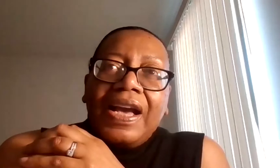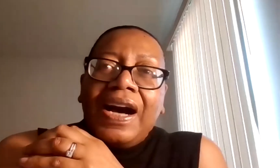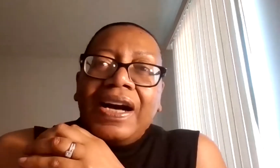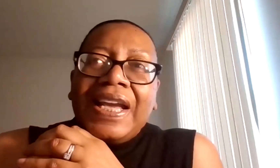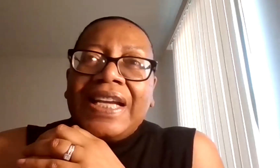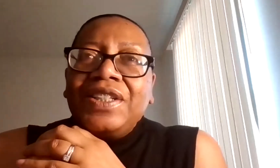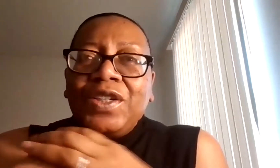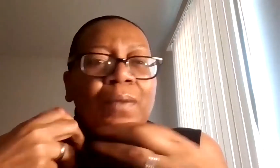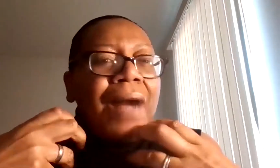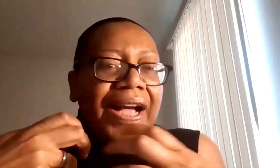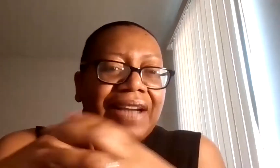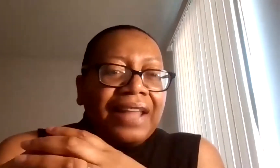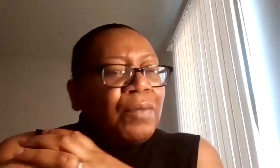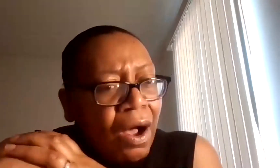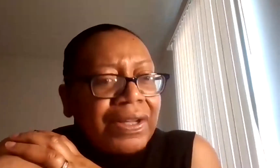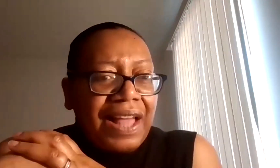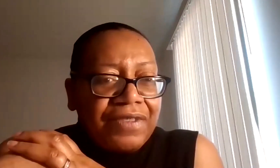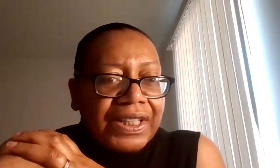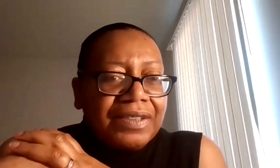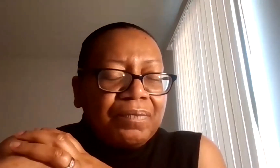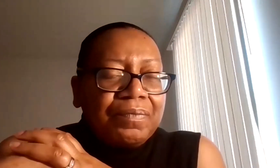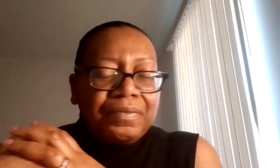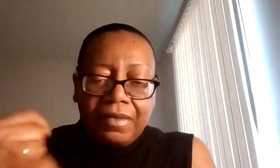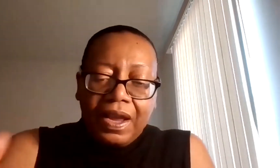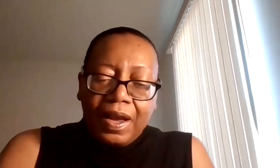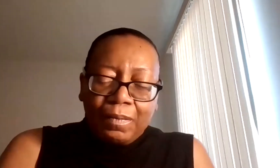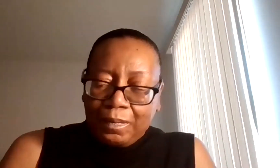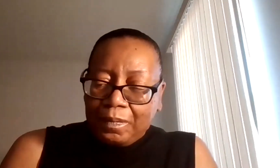in your mind. I think we all get that feeling.